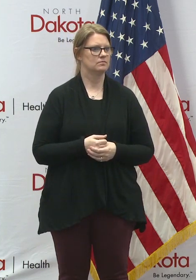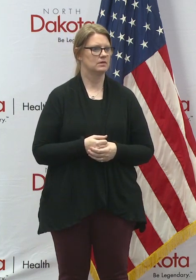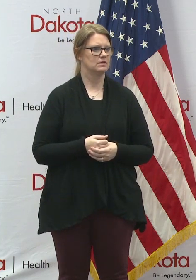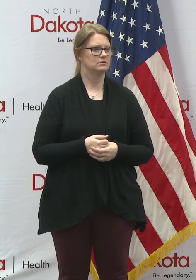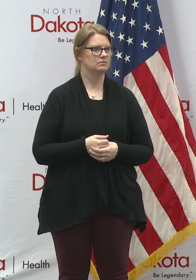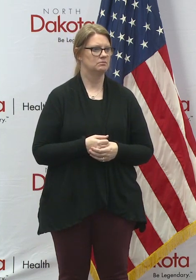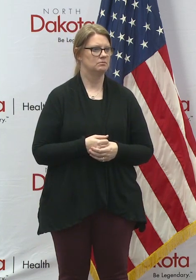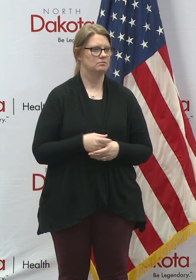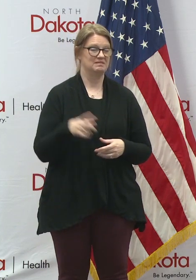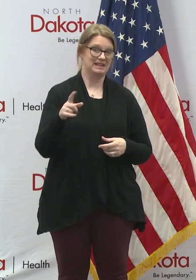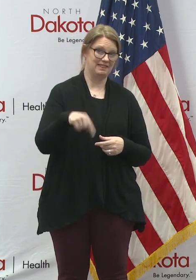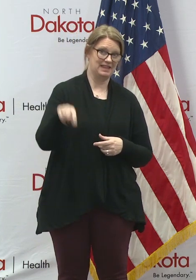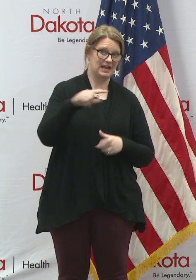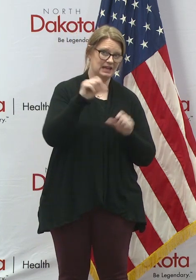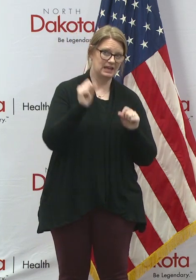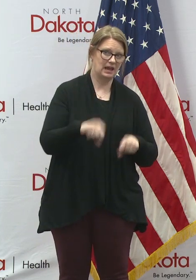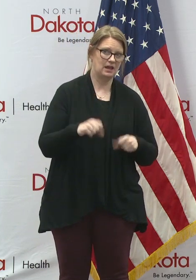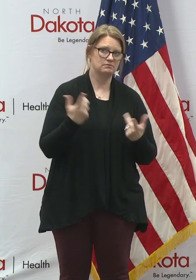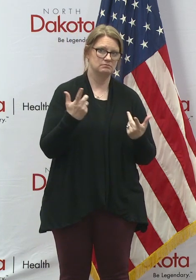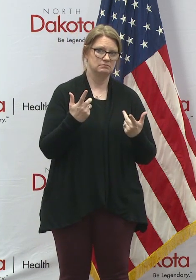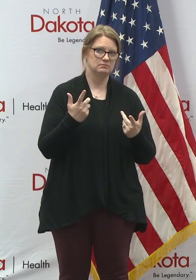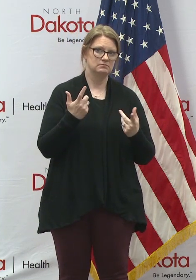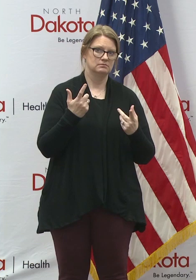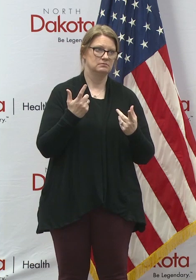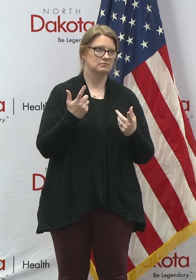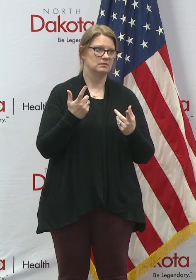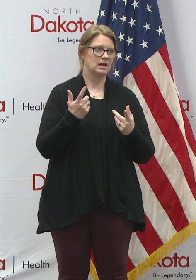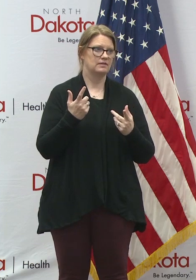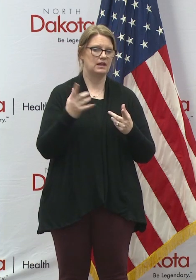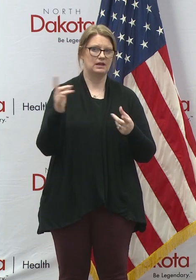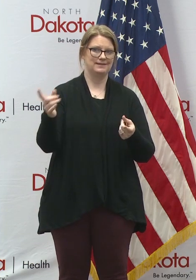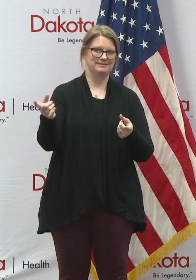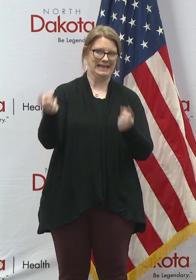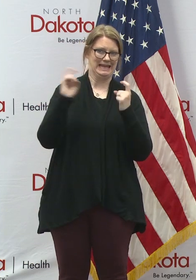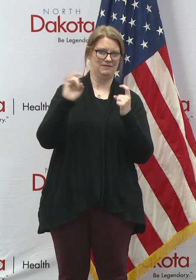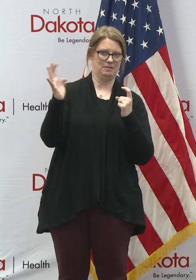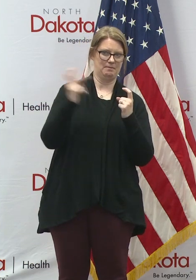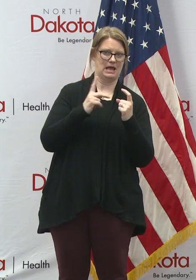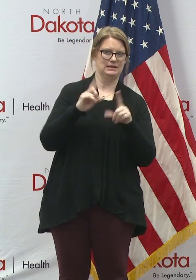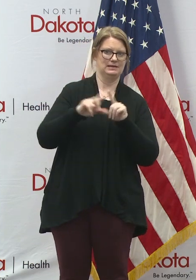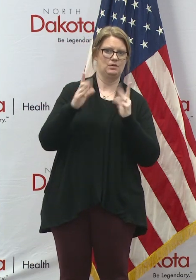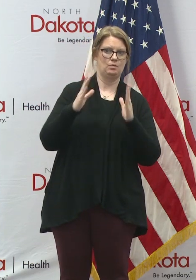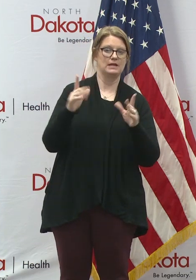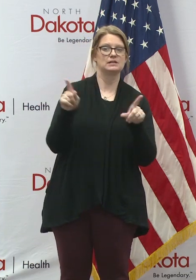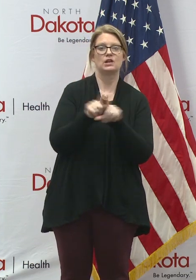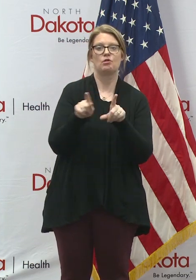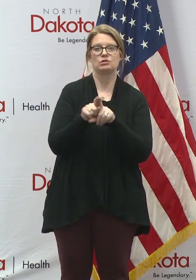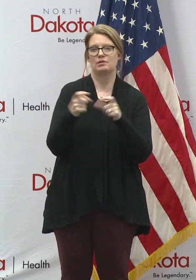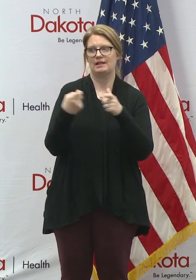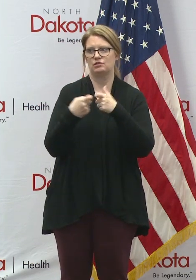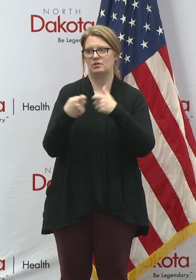and it can, can be transmitted in a number of different ways back, and it can be done electronically.